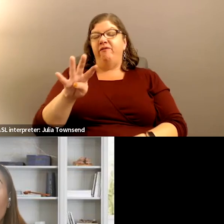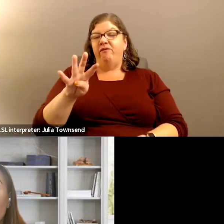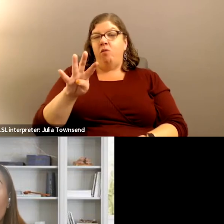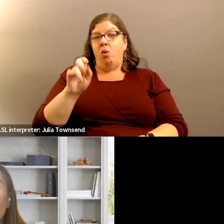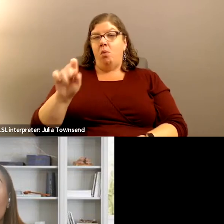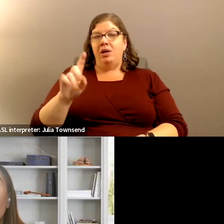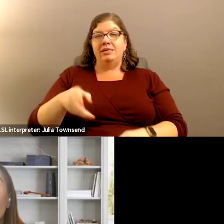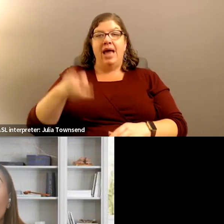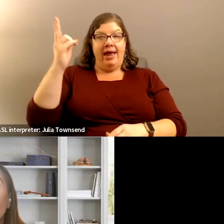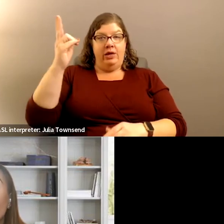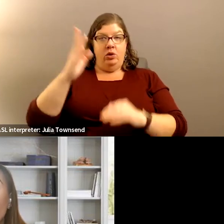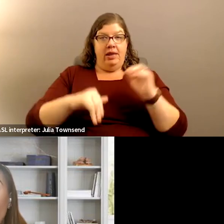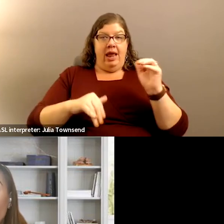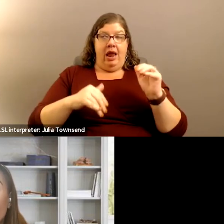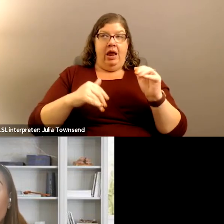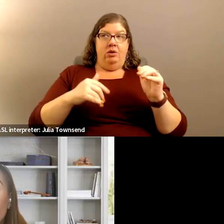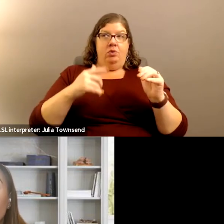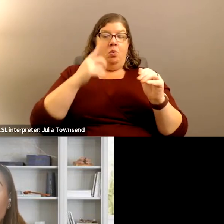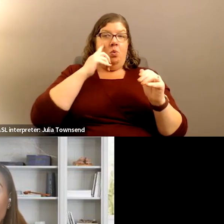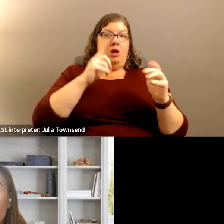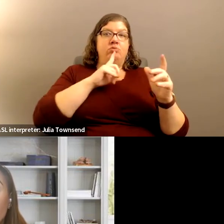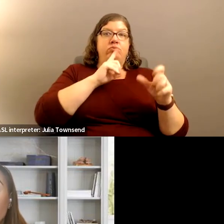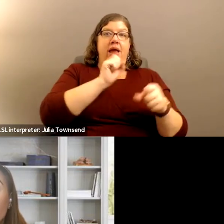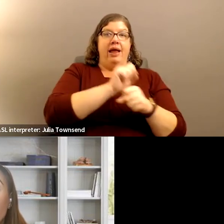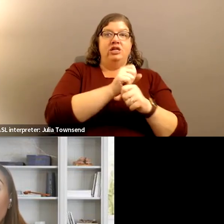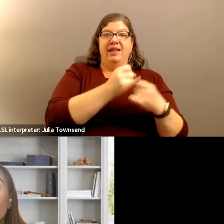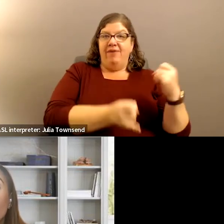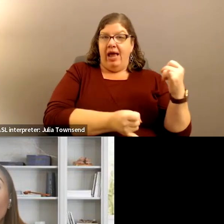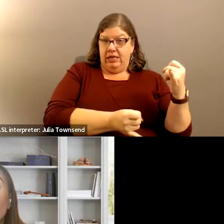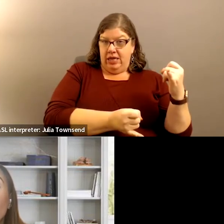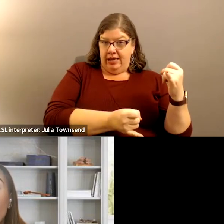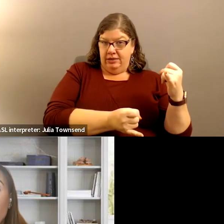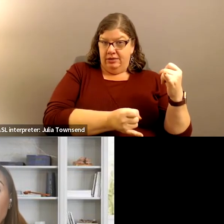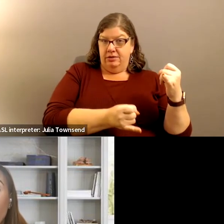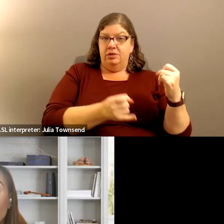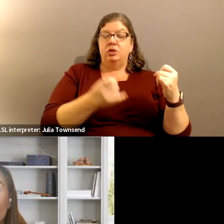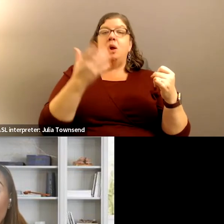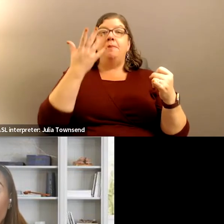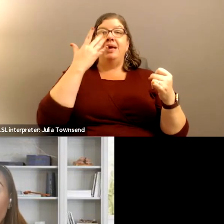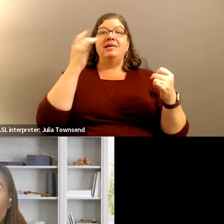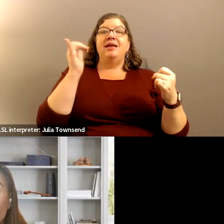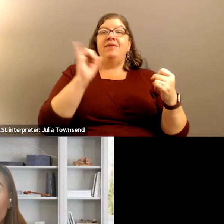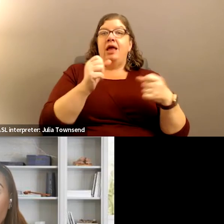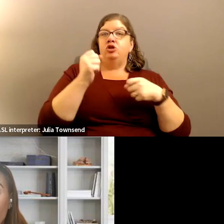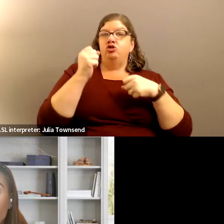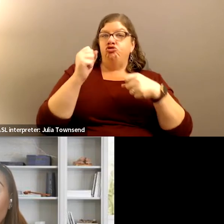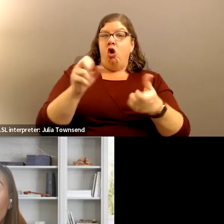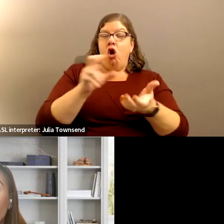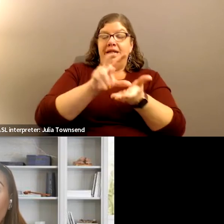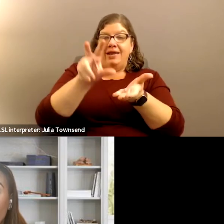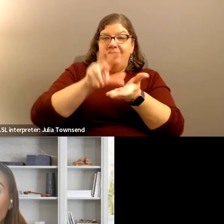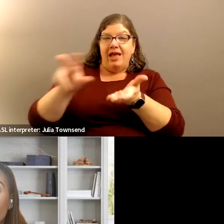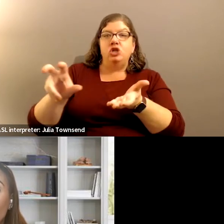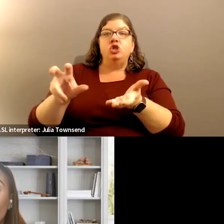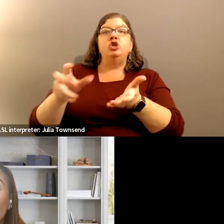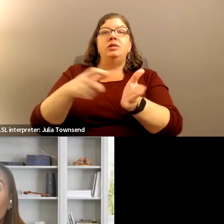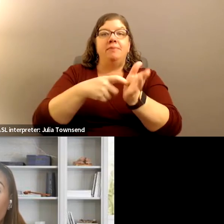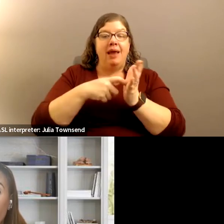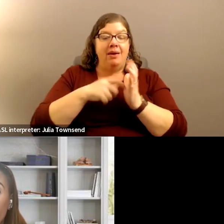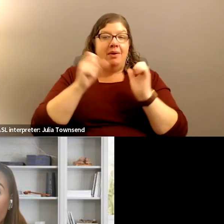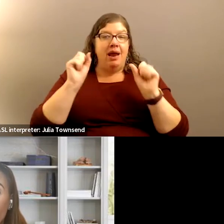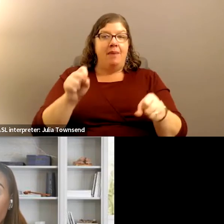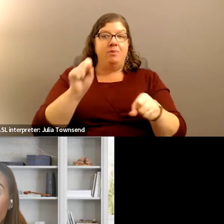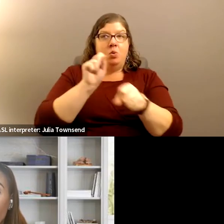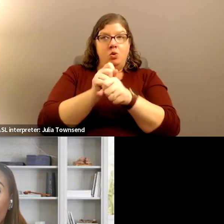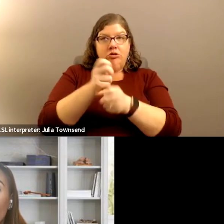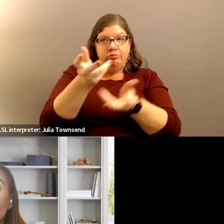than what was actually finalized. So, because of that strong investor demand, we were able to work